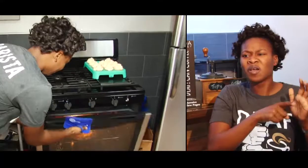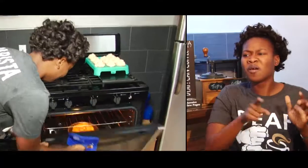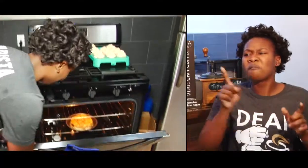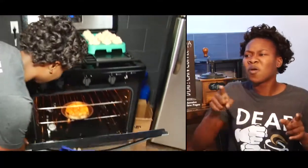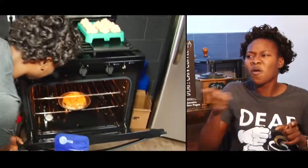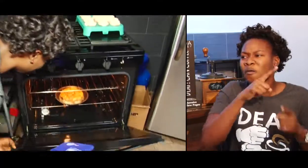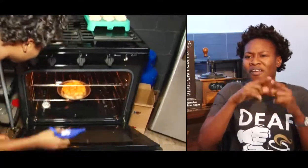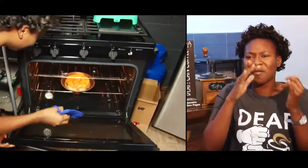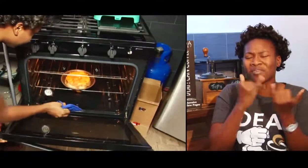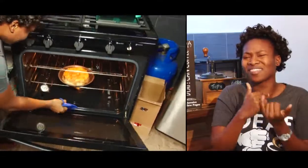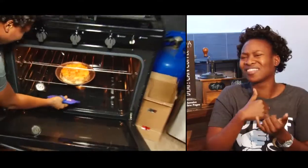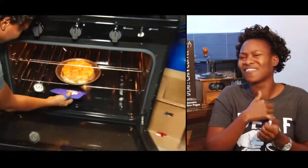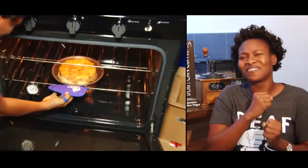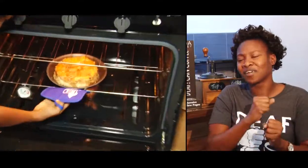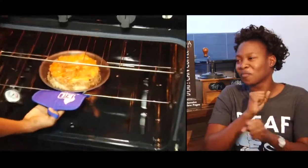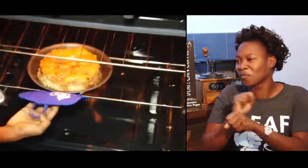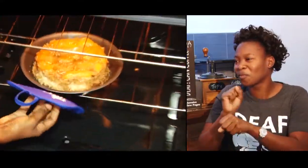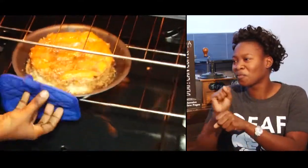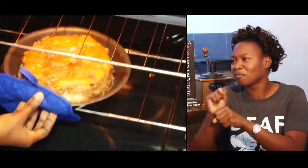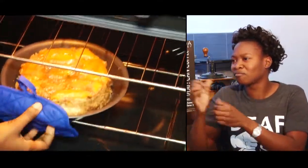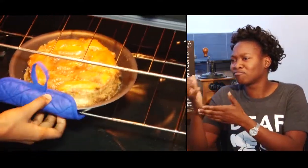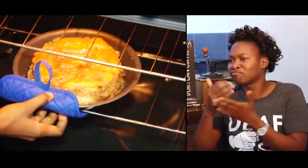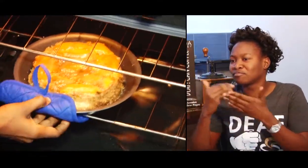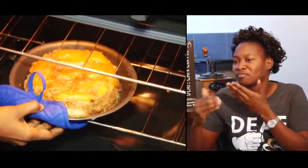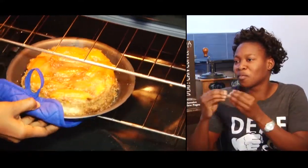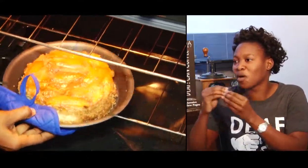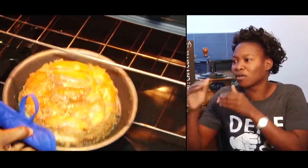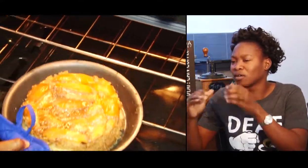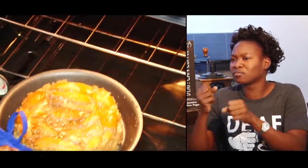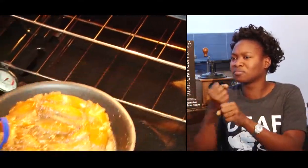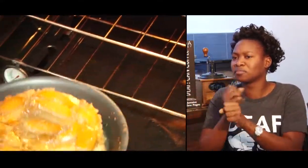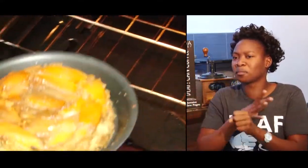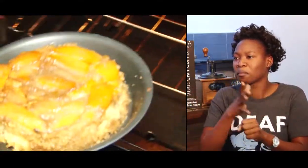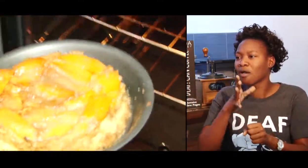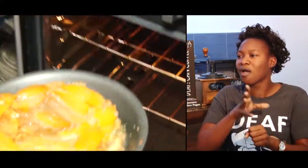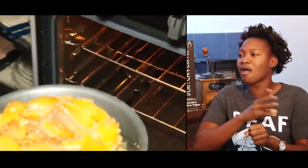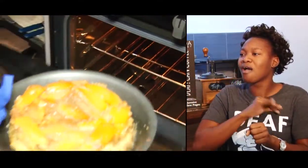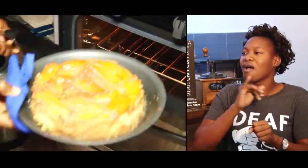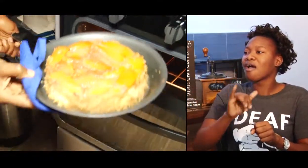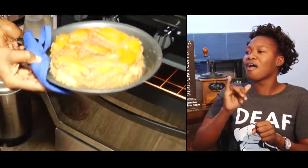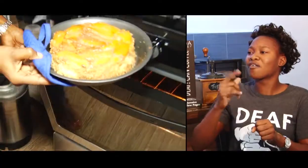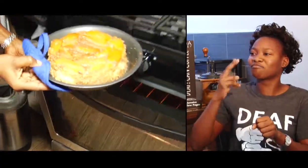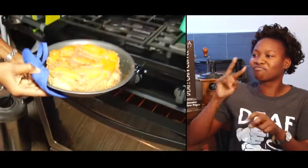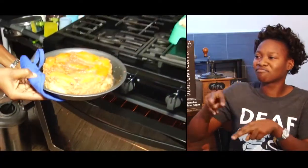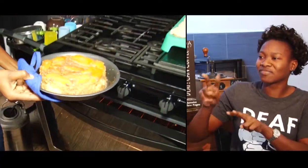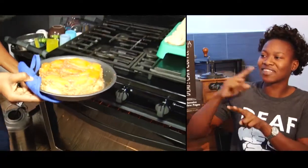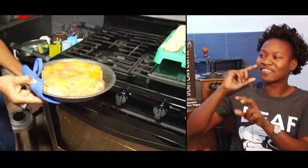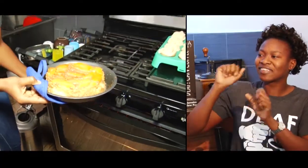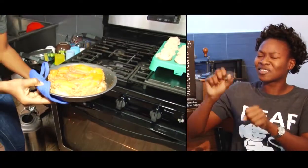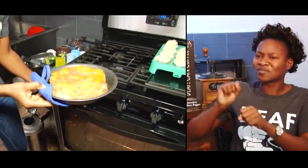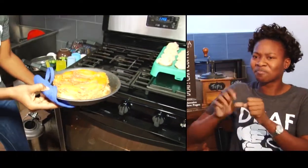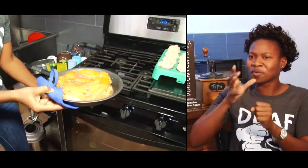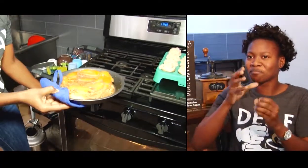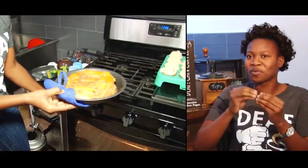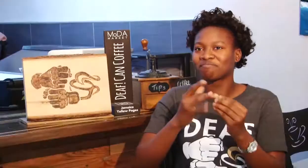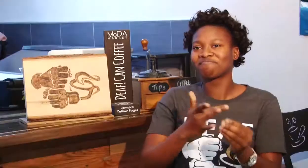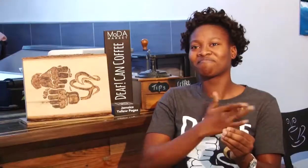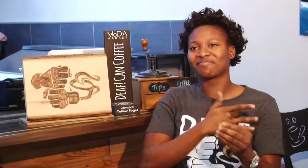My mother was very concerned, didn't think I'd have a real job with Def Can Coffee. But as I got more involved, my mom started realizing and seeing me in a more